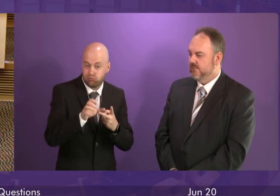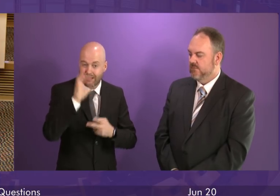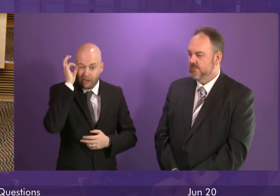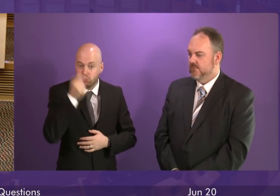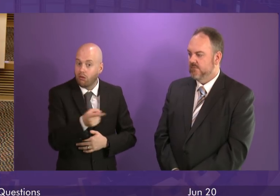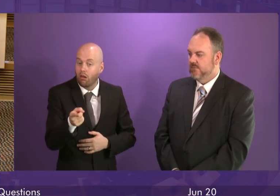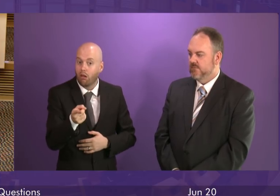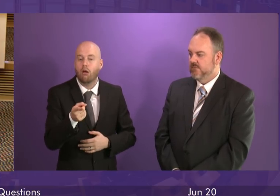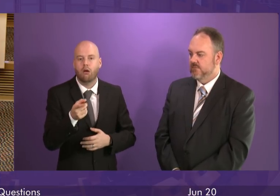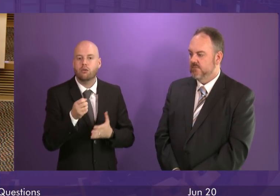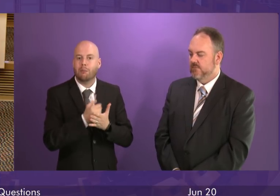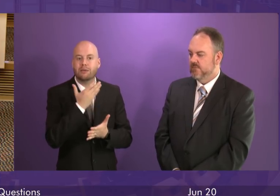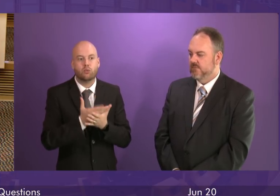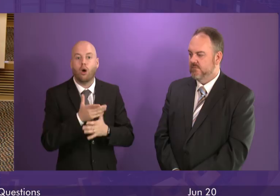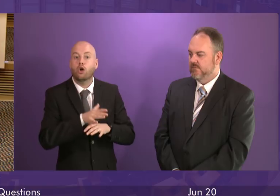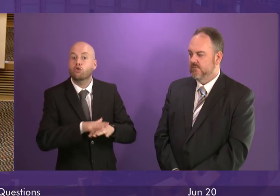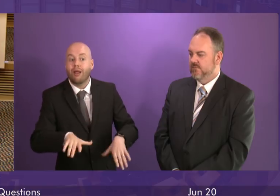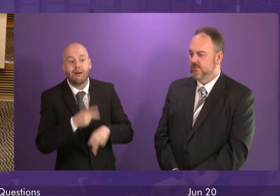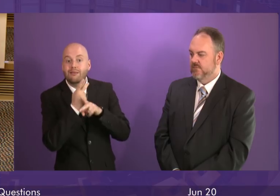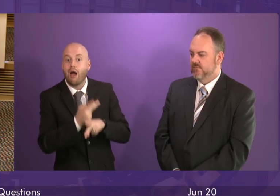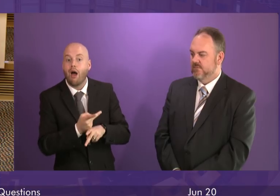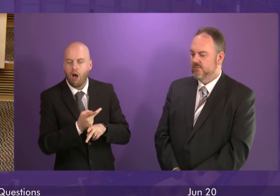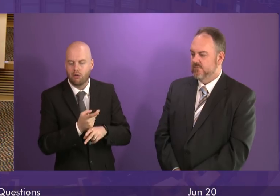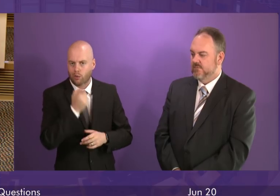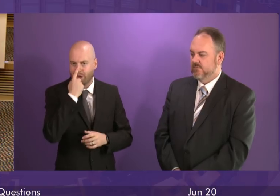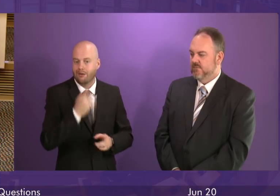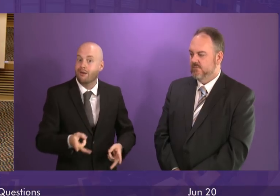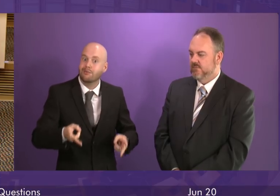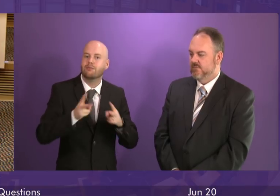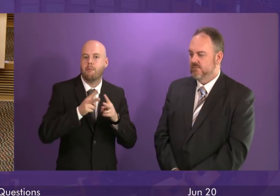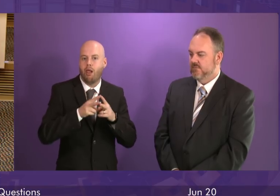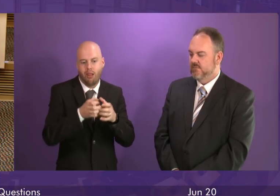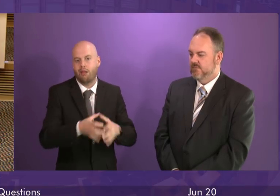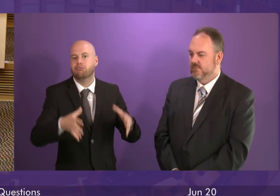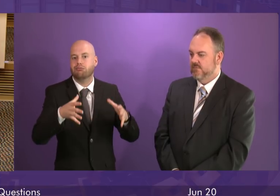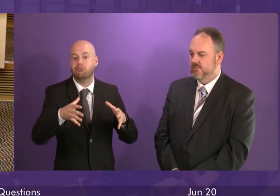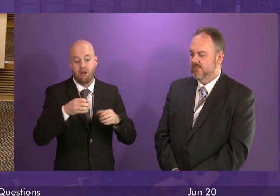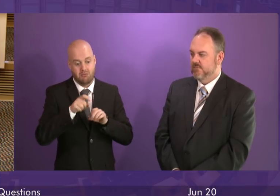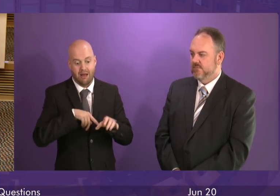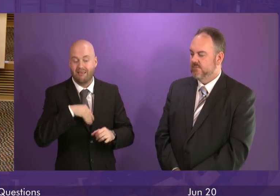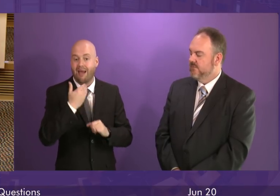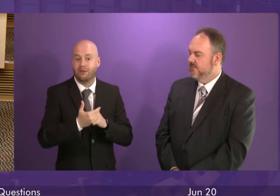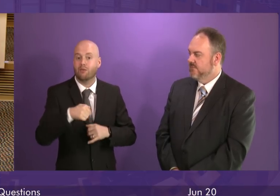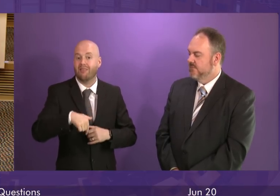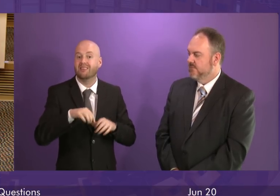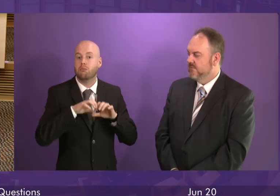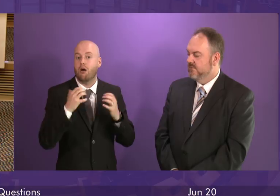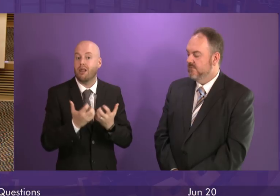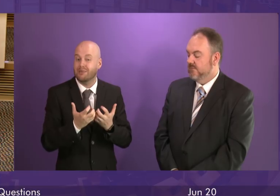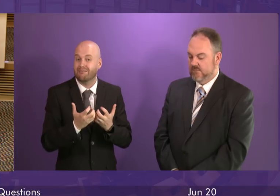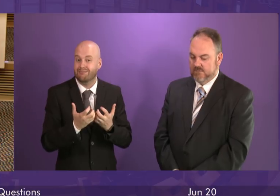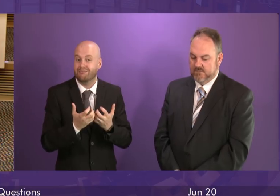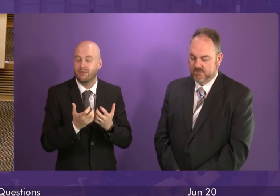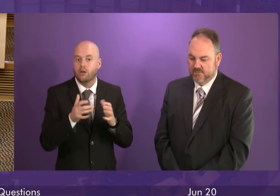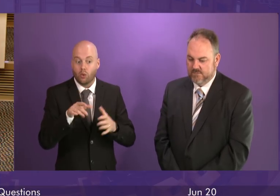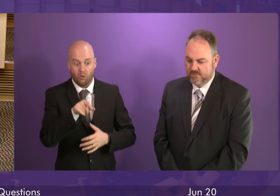to transform child care to double the provision that is currently available by the end of this parliament. So this is one of the big